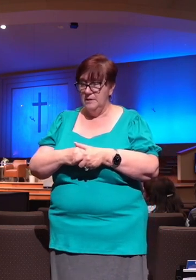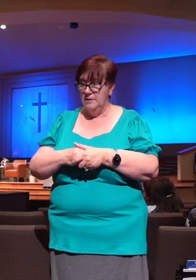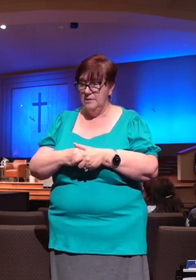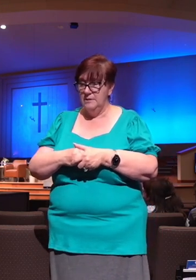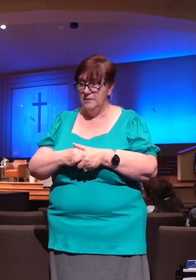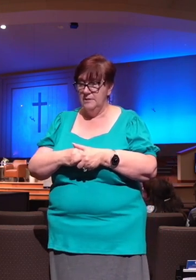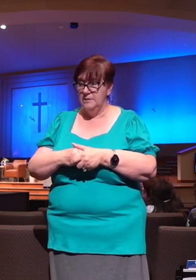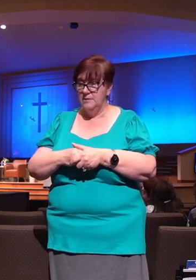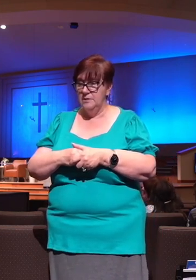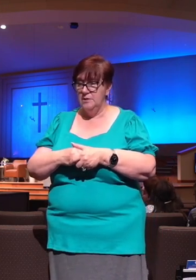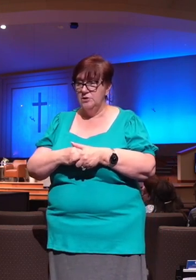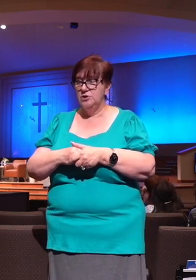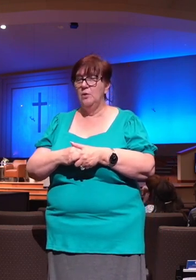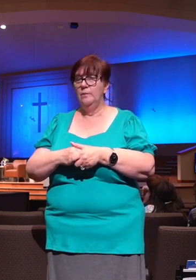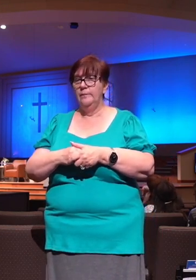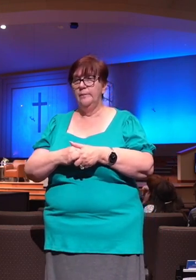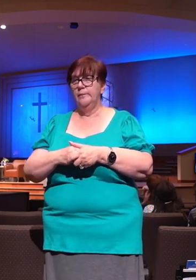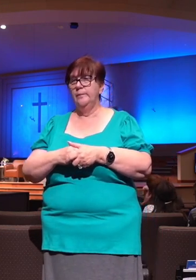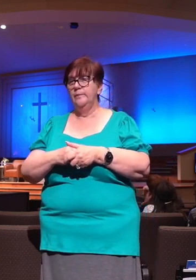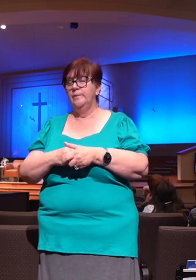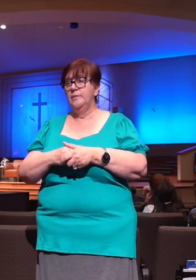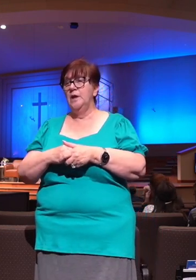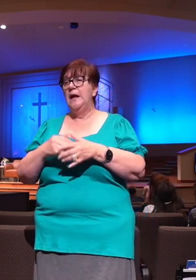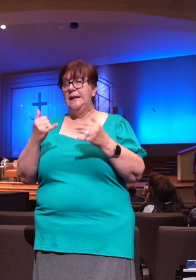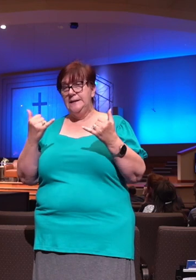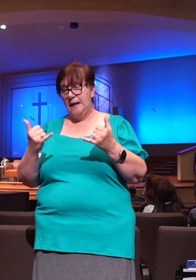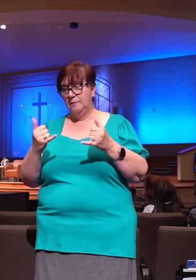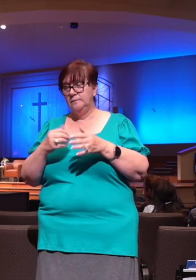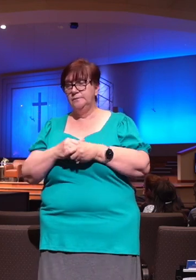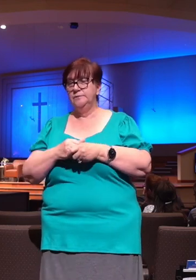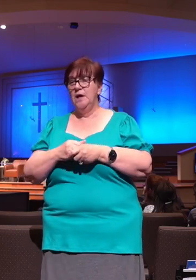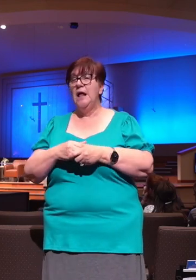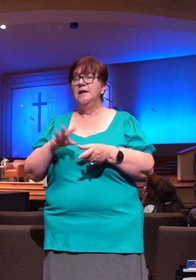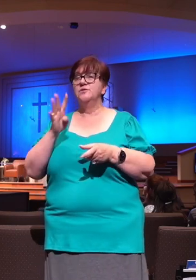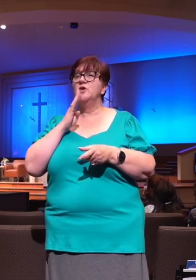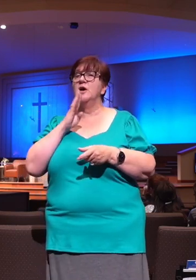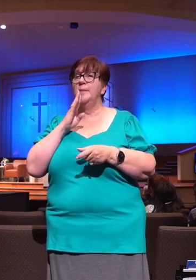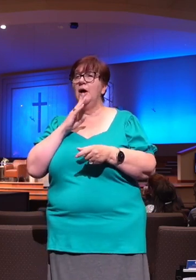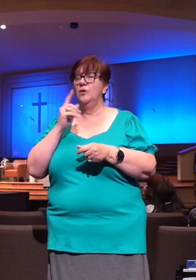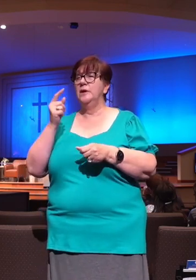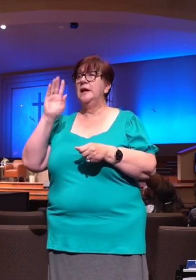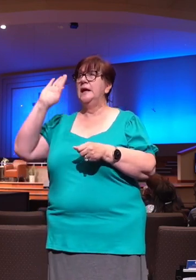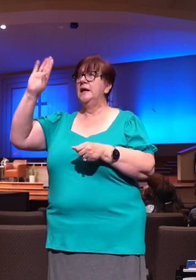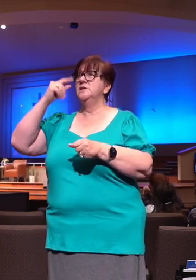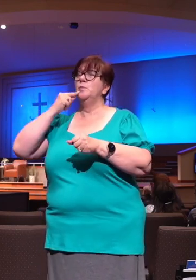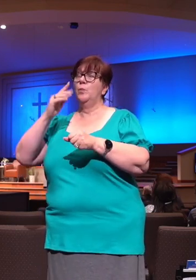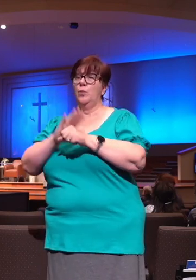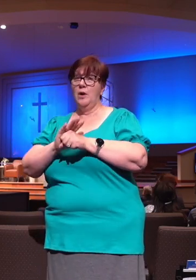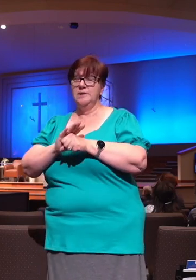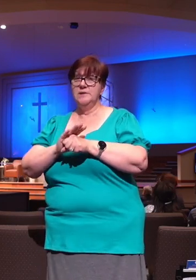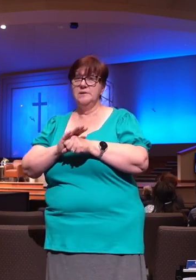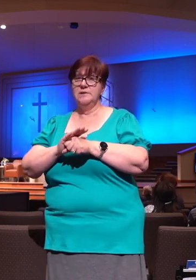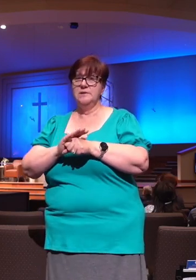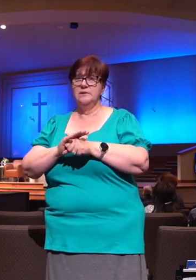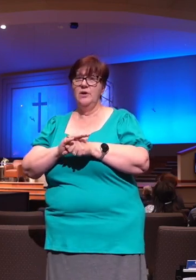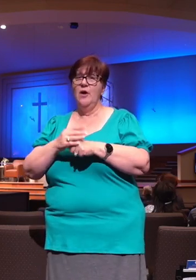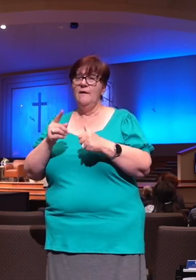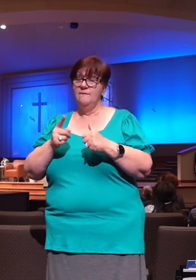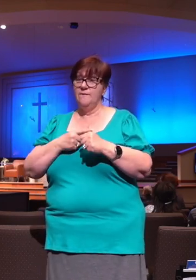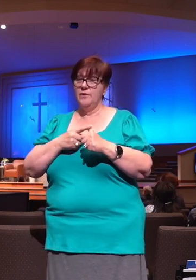jump back into this passage, and let's talk about the promises that we experience in him. First of all, the promise of total and unrivaled